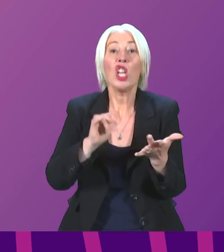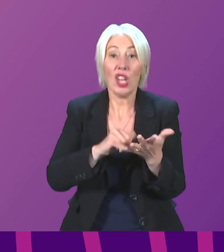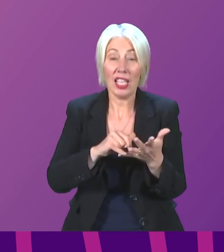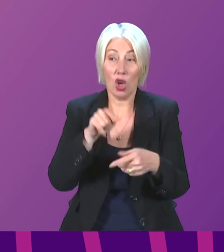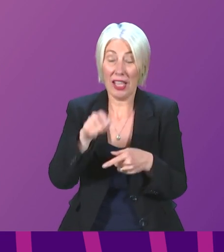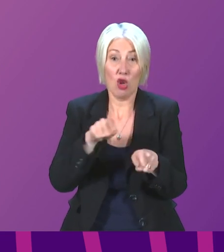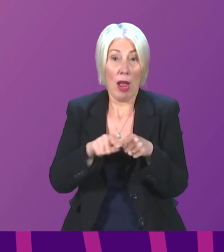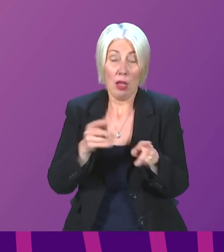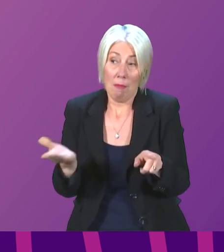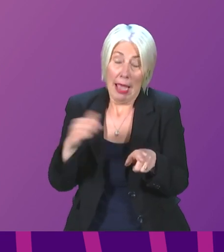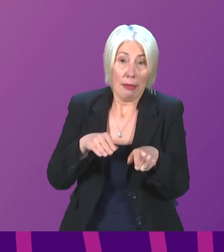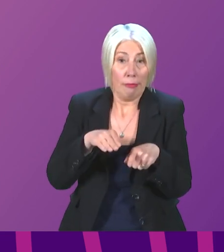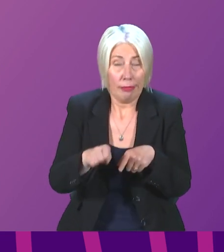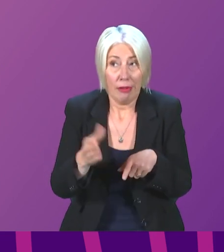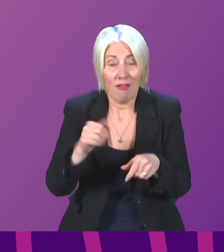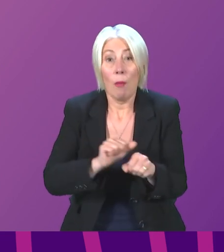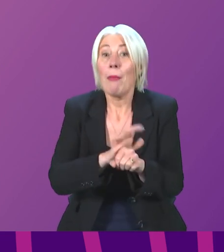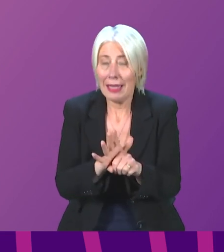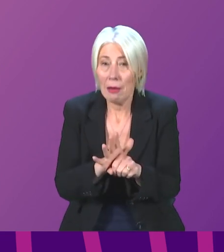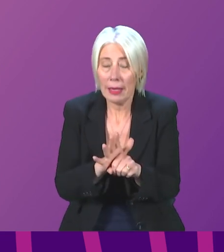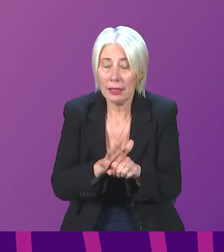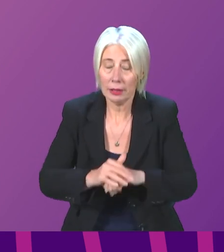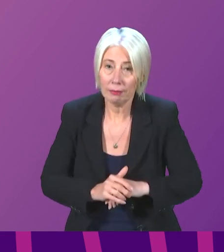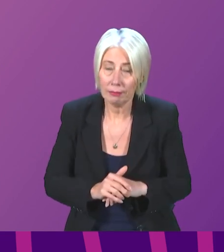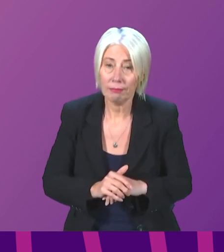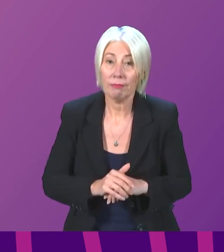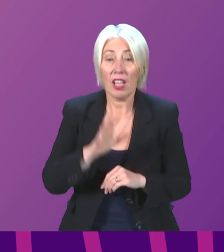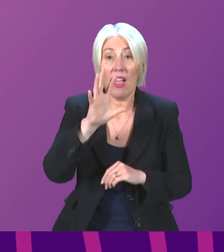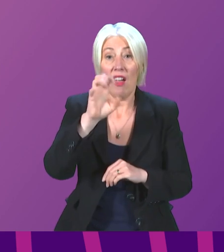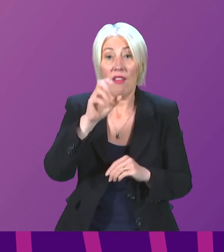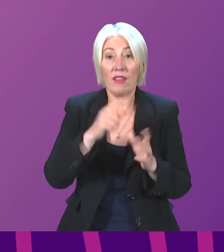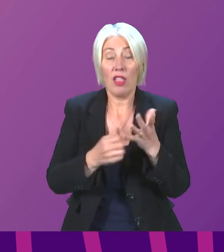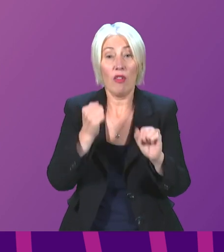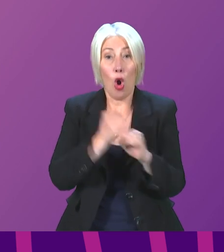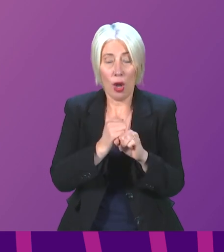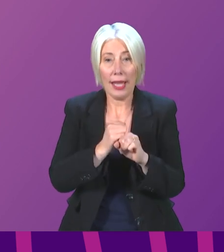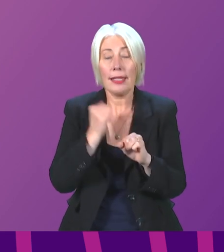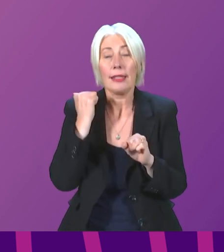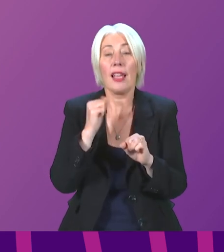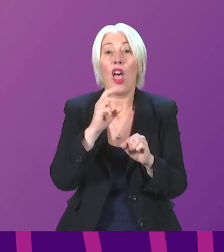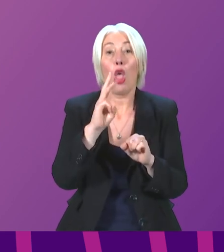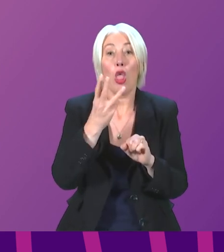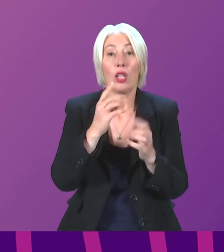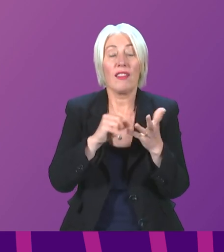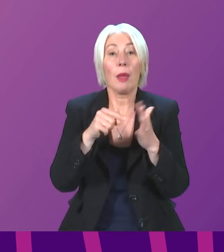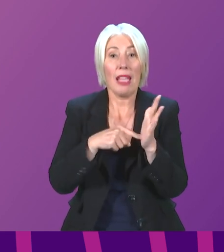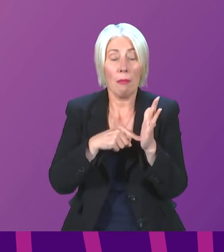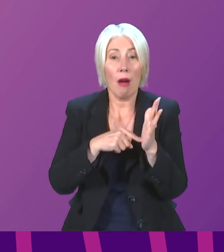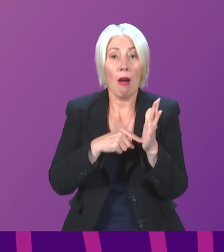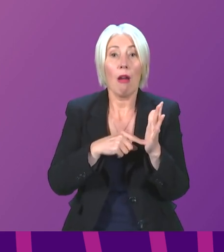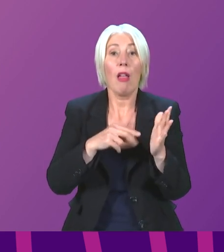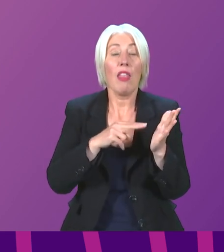worst effects of the pandemic. On the 15th of August and 3rd of September, the MHRA